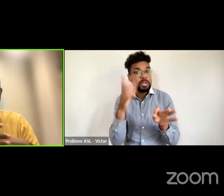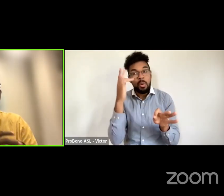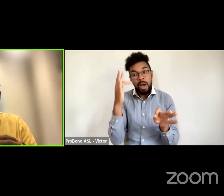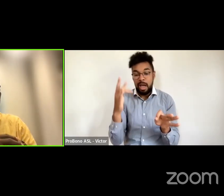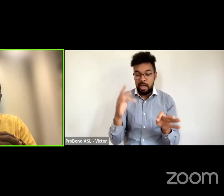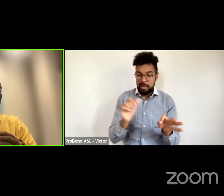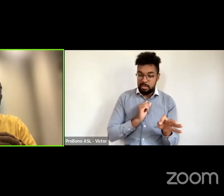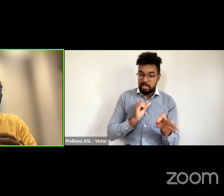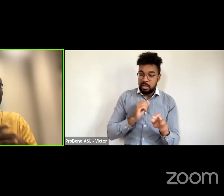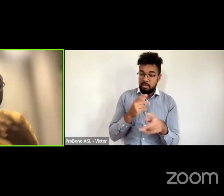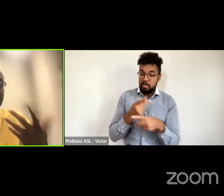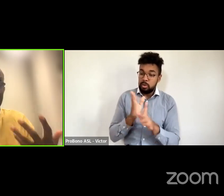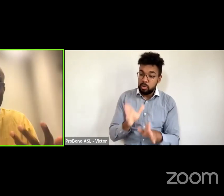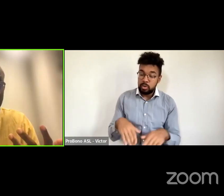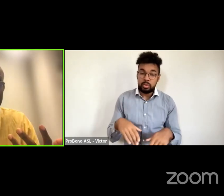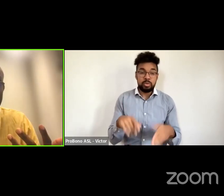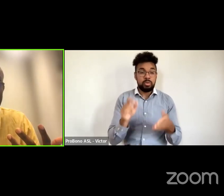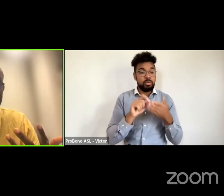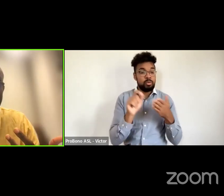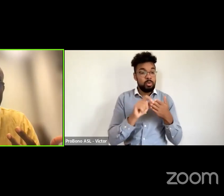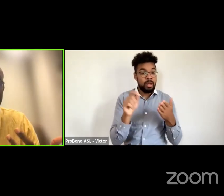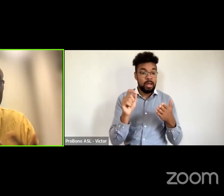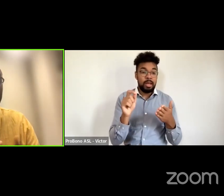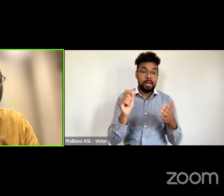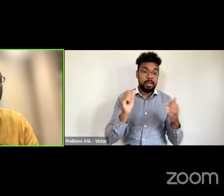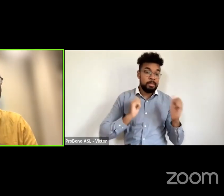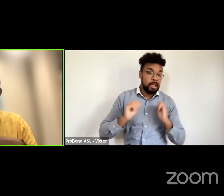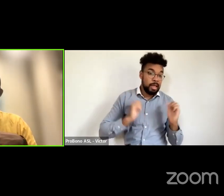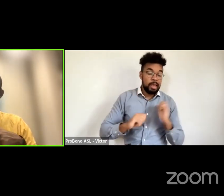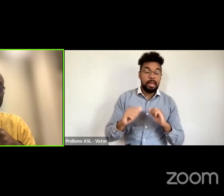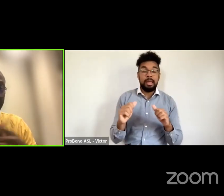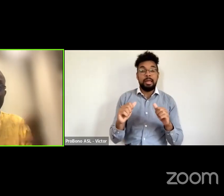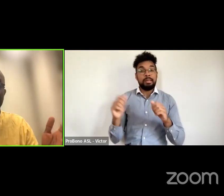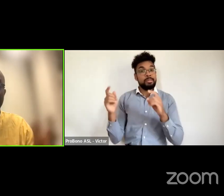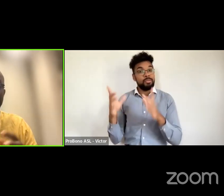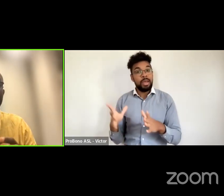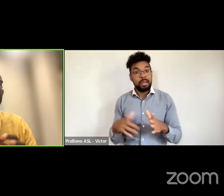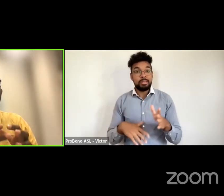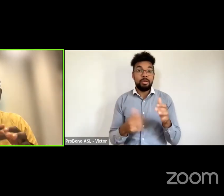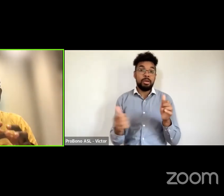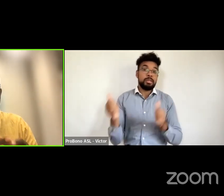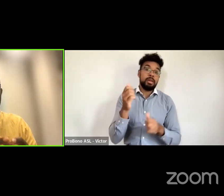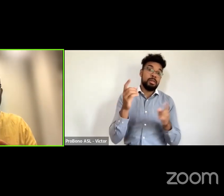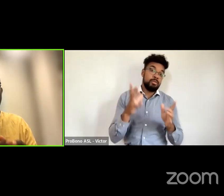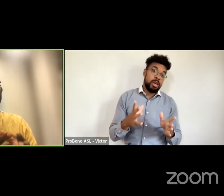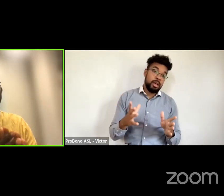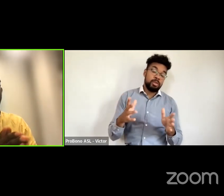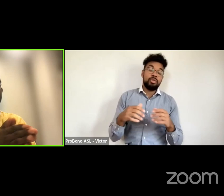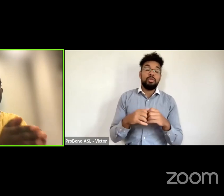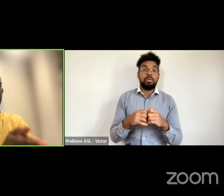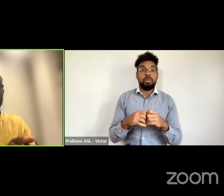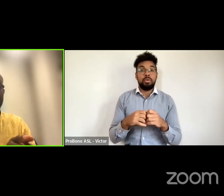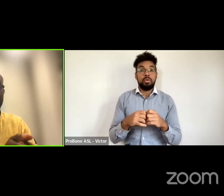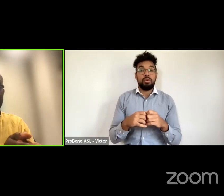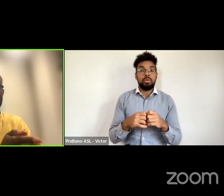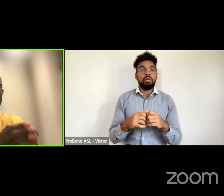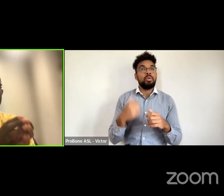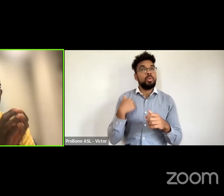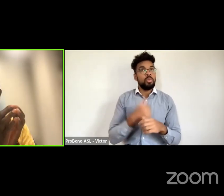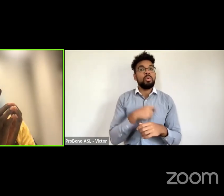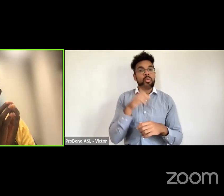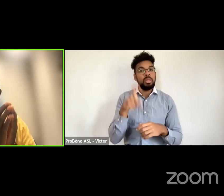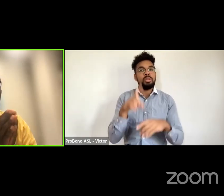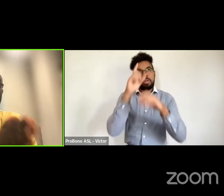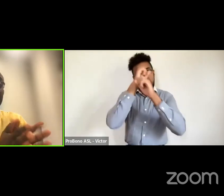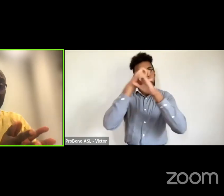playwright as as an executive director of an organ of a theater company and all of what should be our relationship